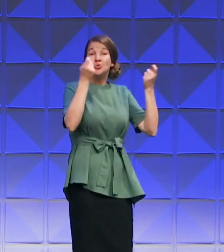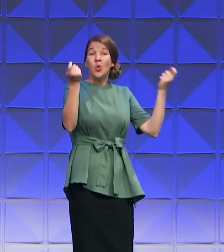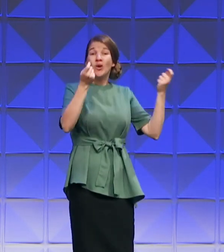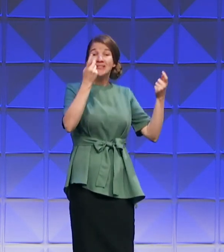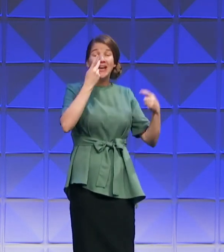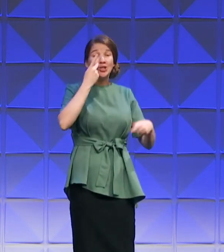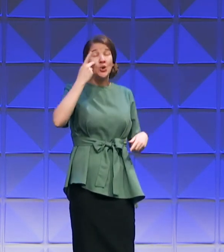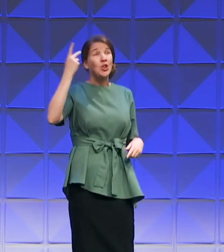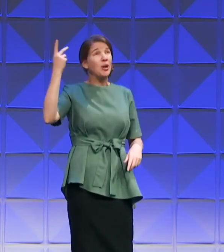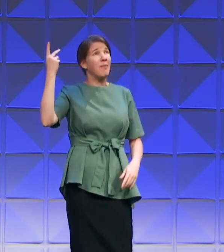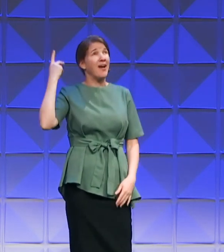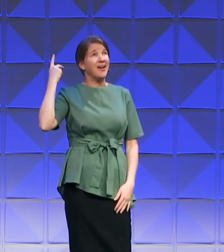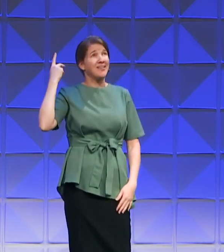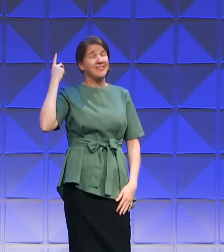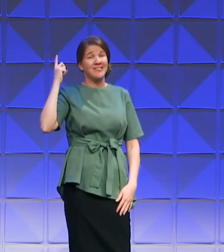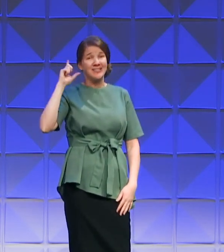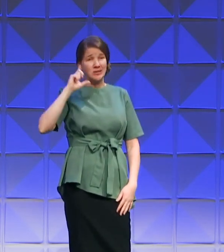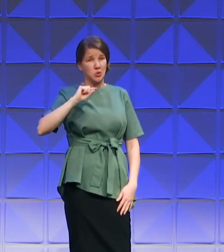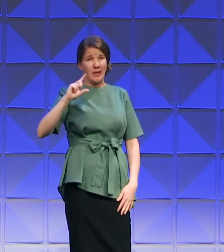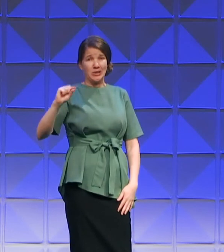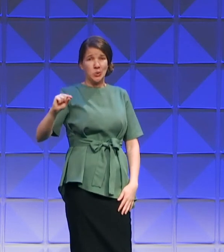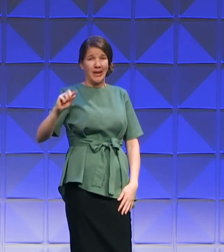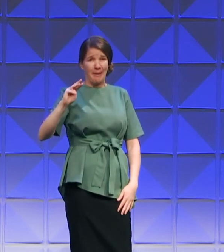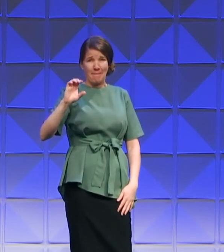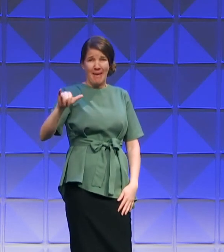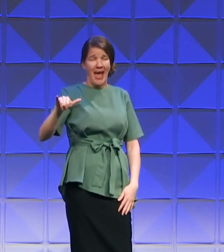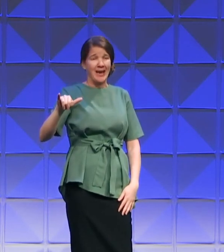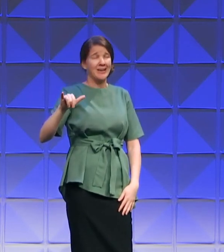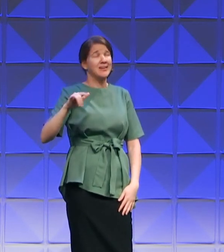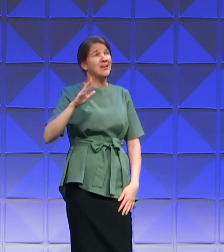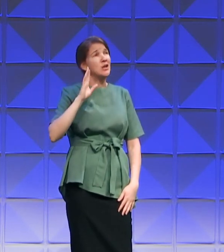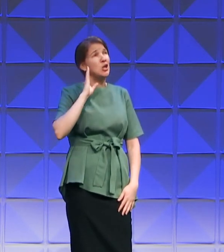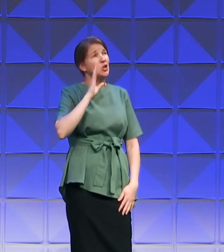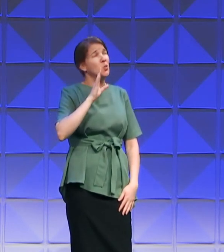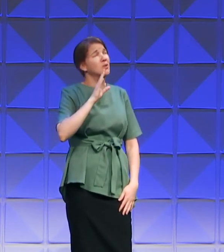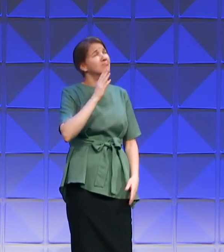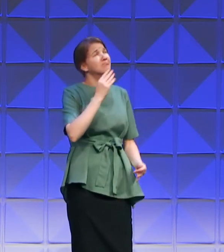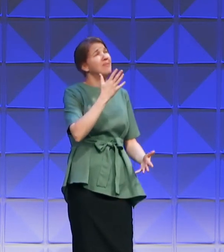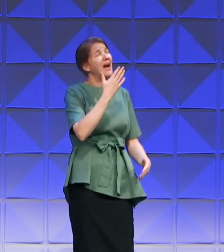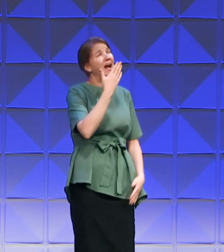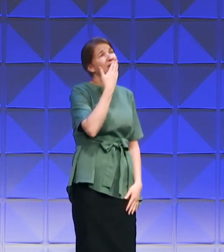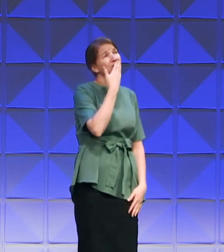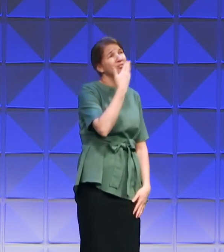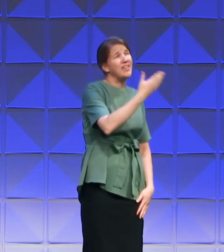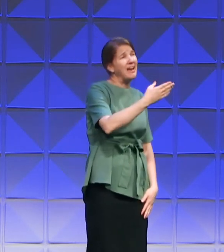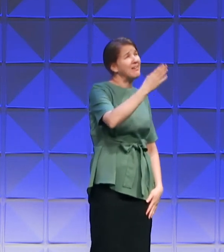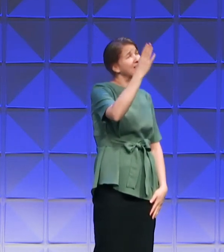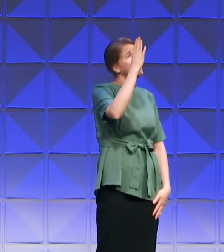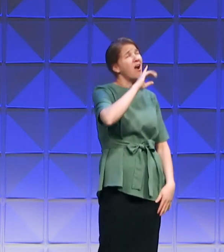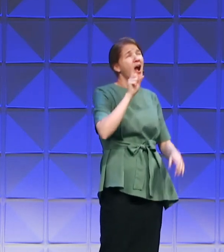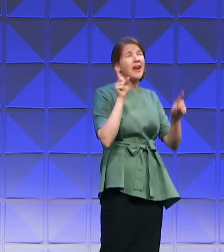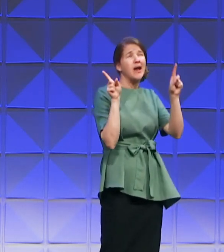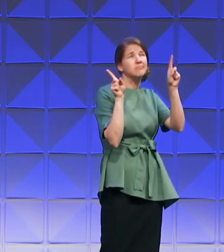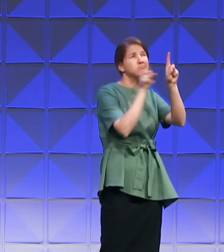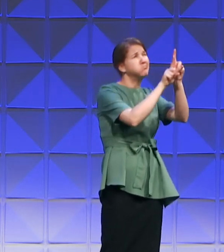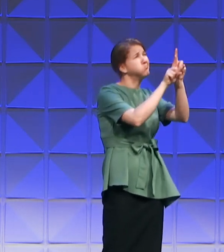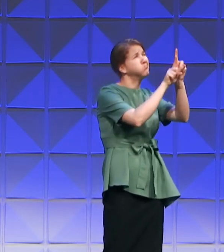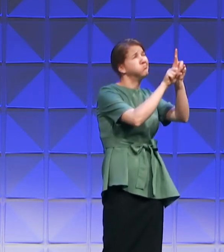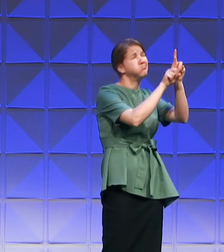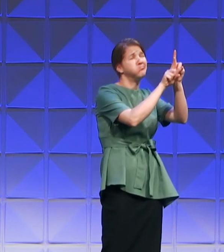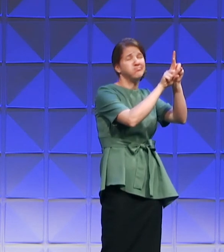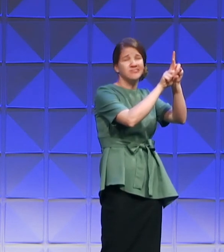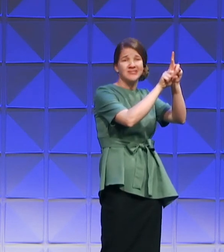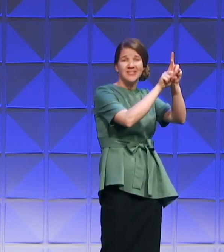look back in 2020 of May and you're going to say I thank God I anchored down and I can't get stayed home